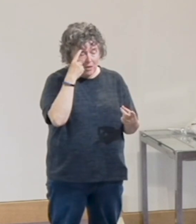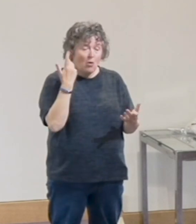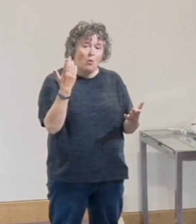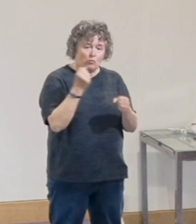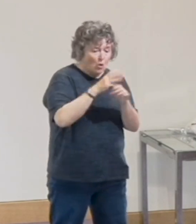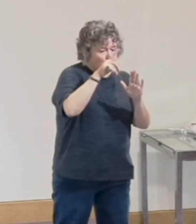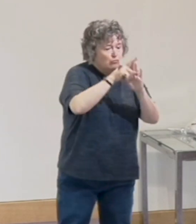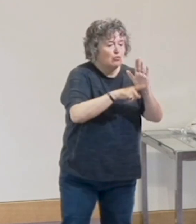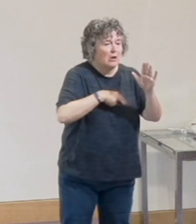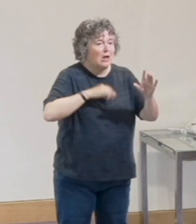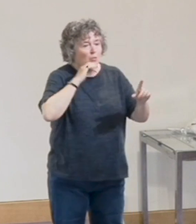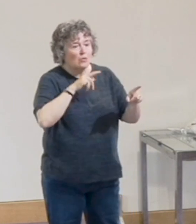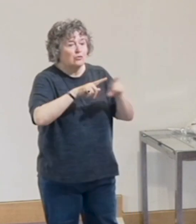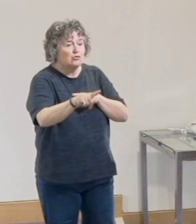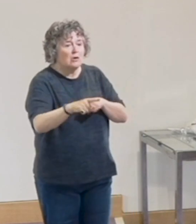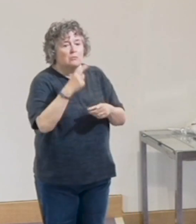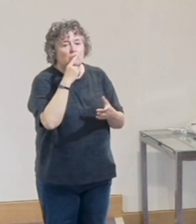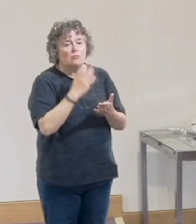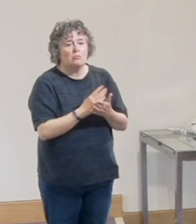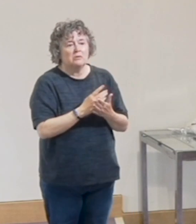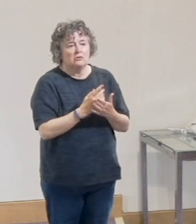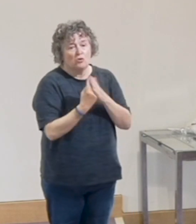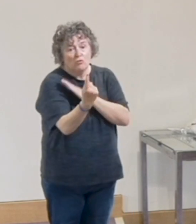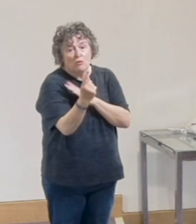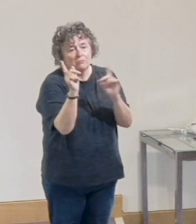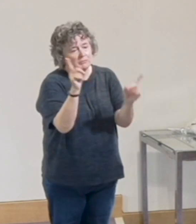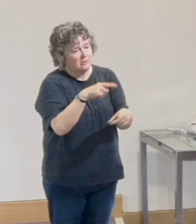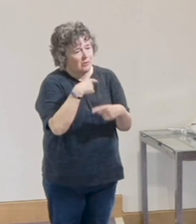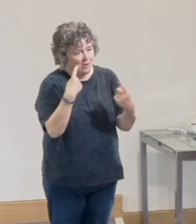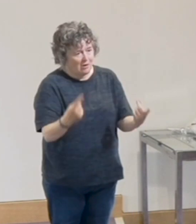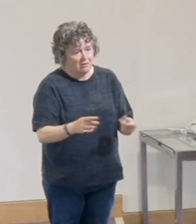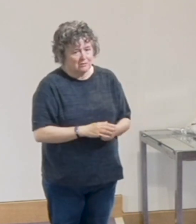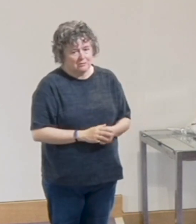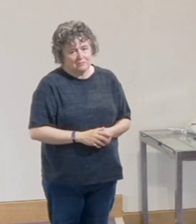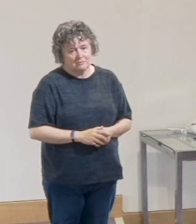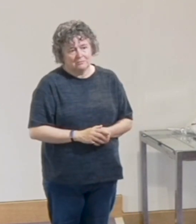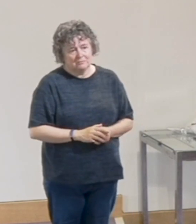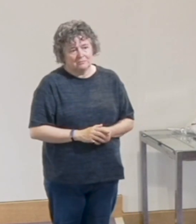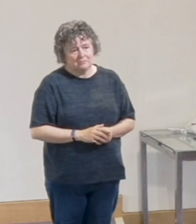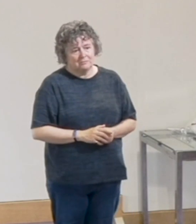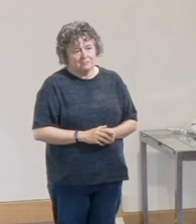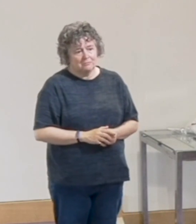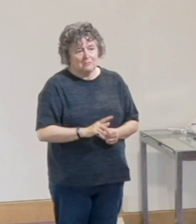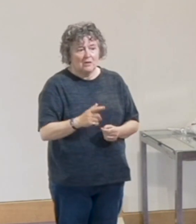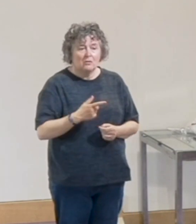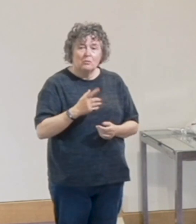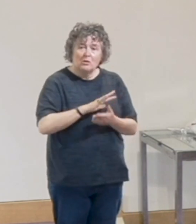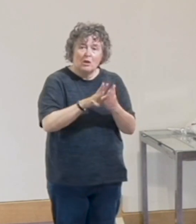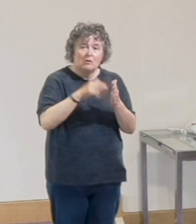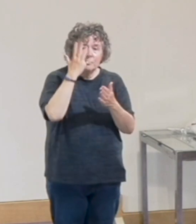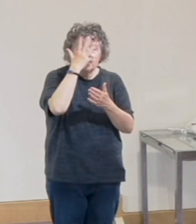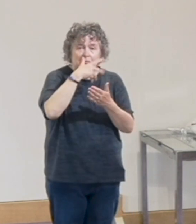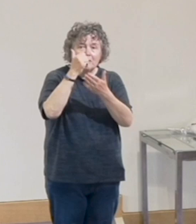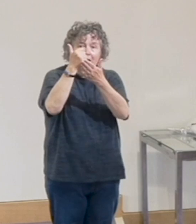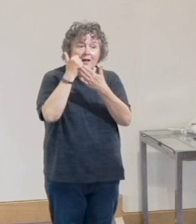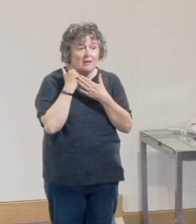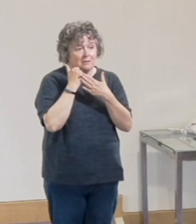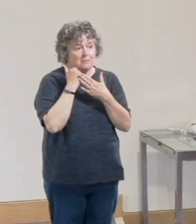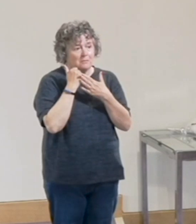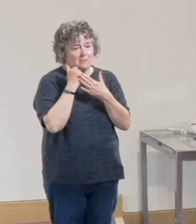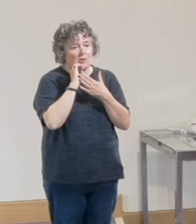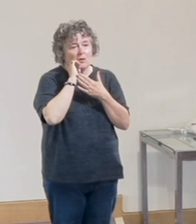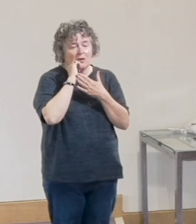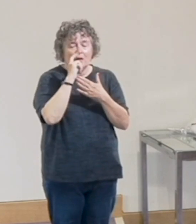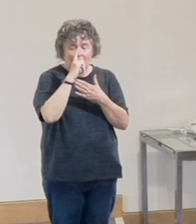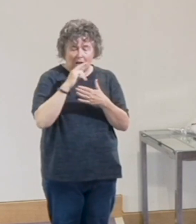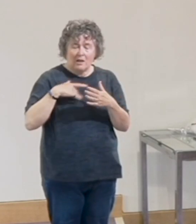and I'm going to give it a go, I promise you, you will not last more than a week. But with the help of the Holy Spirit, it can be life